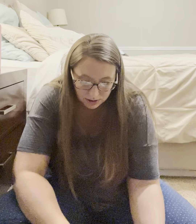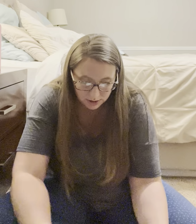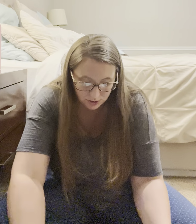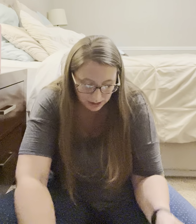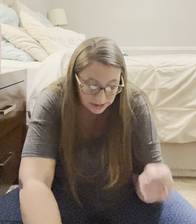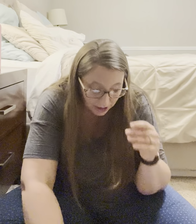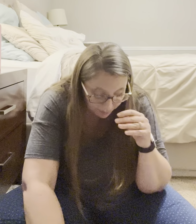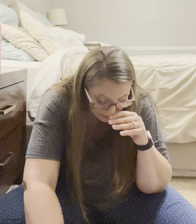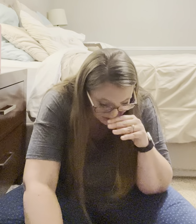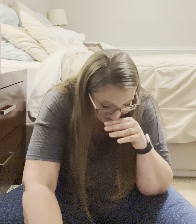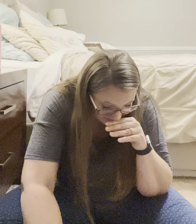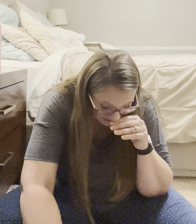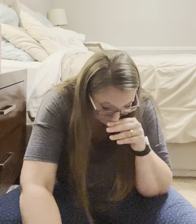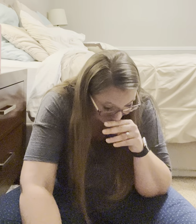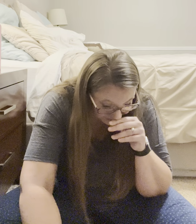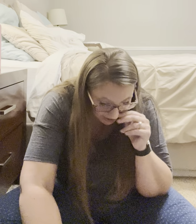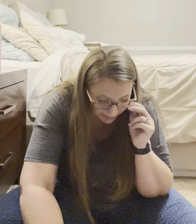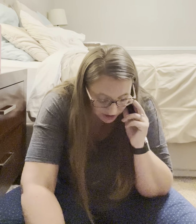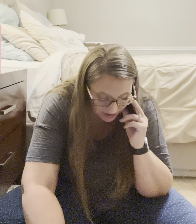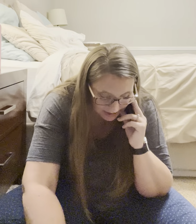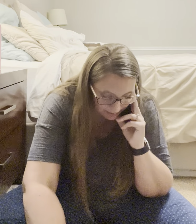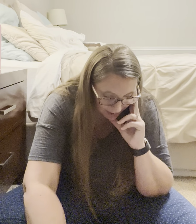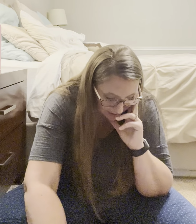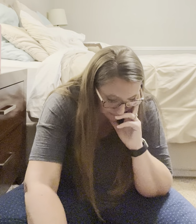Okay. Sorry. Page 60. Page 60. My bad.